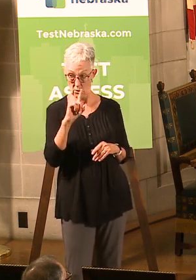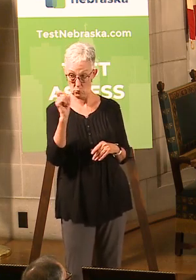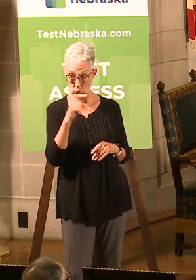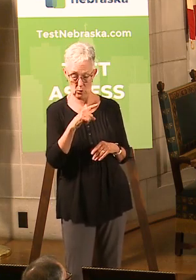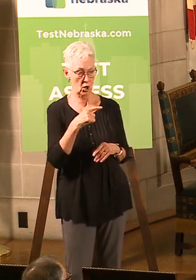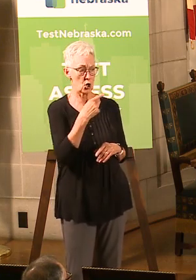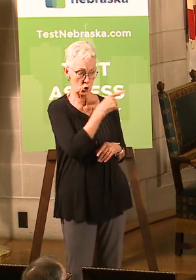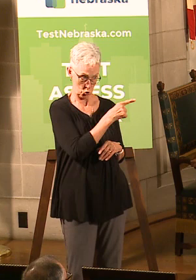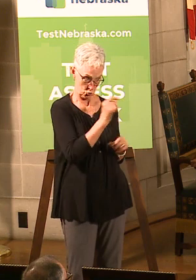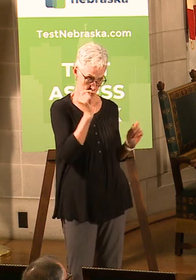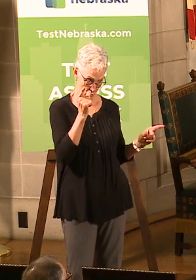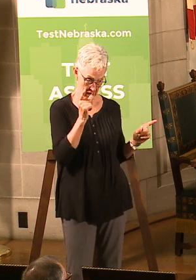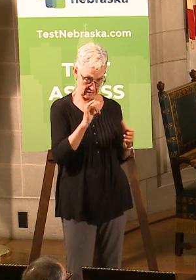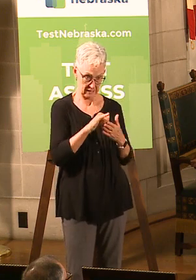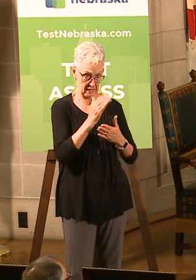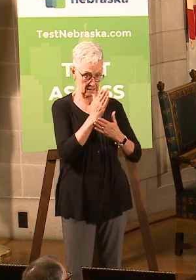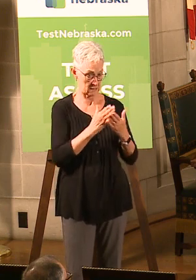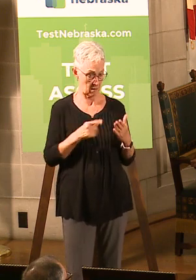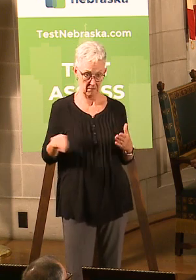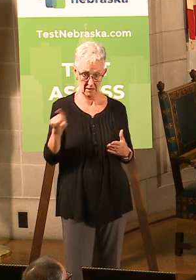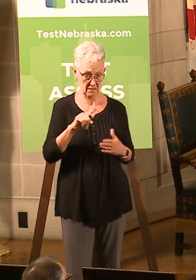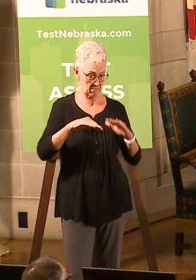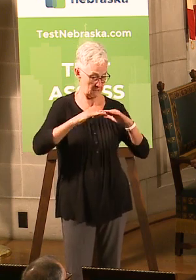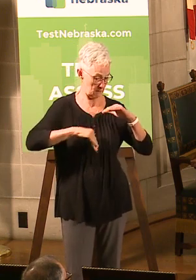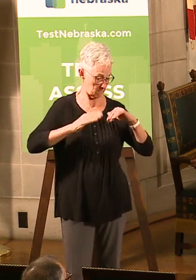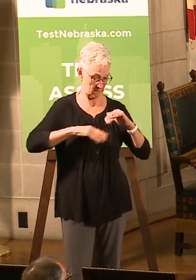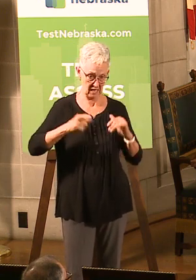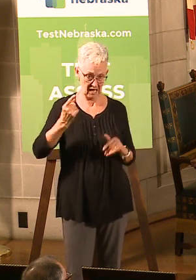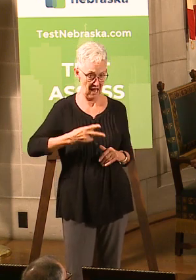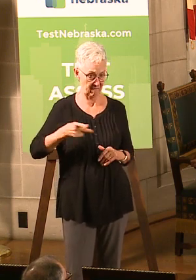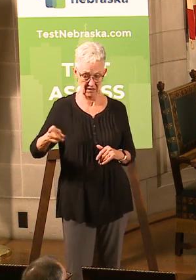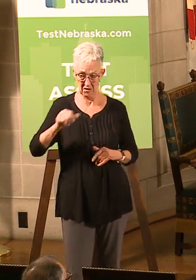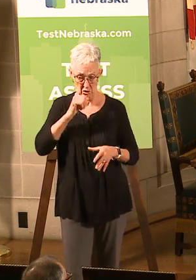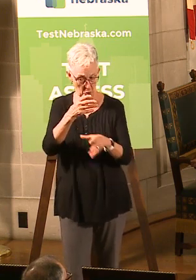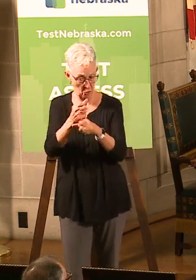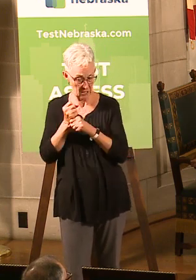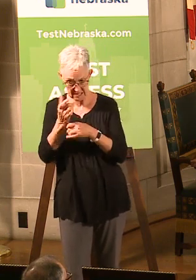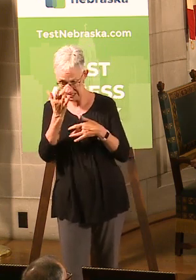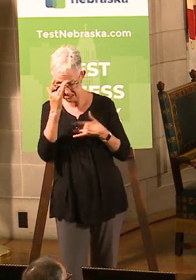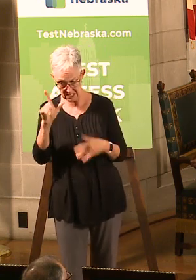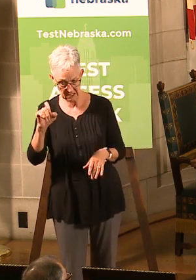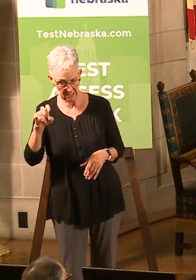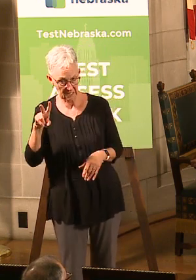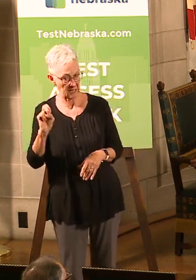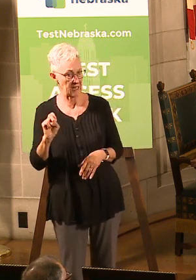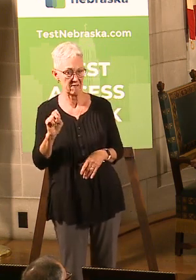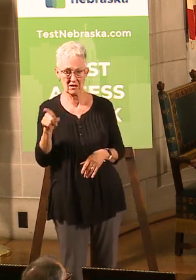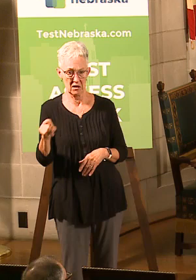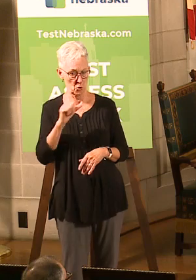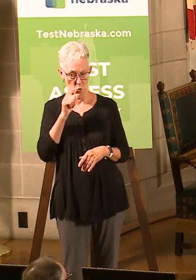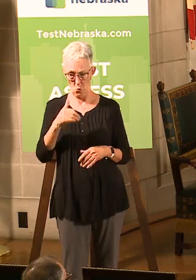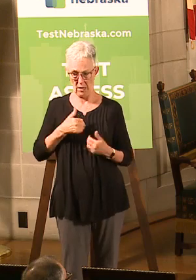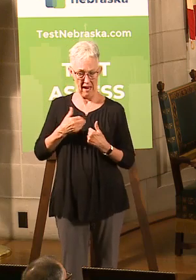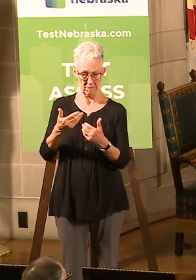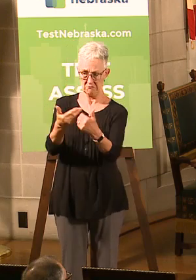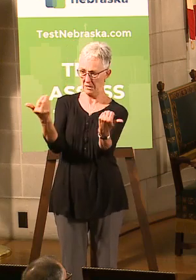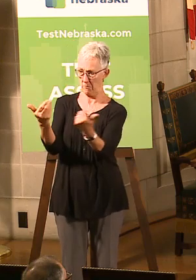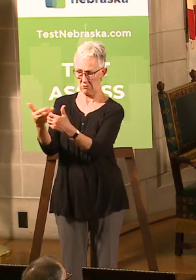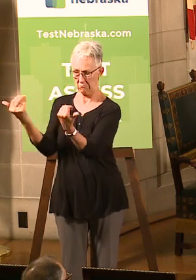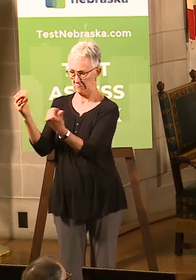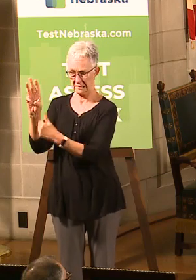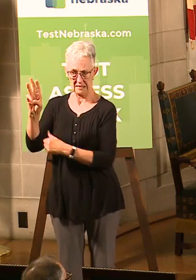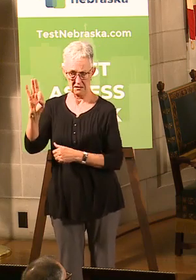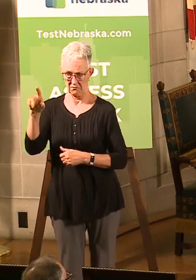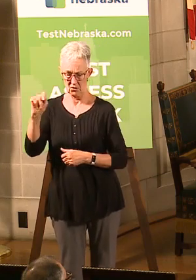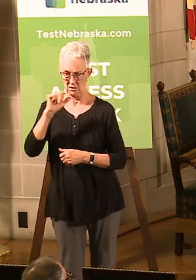socially distanced or provided sick leave? And that is an example of one of those disconnects in communication because I know that all the food processors are taking